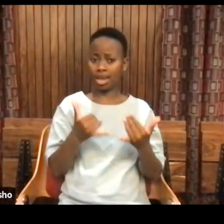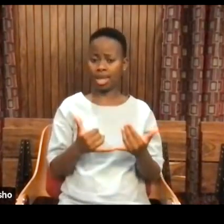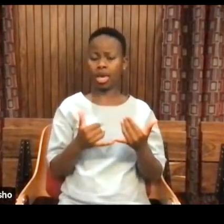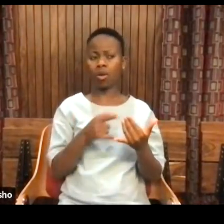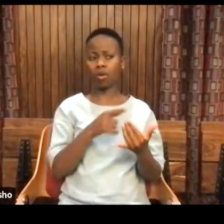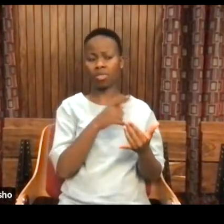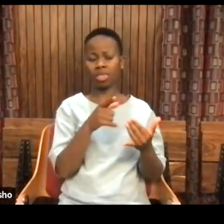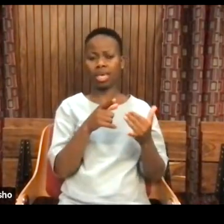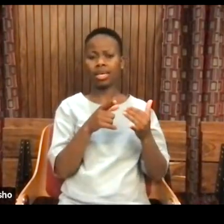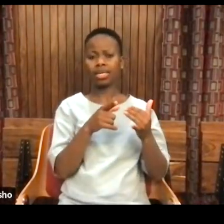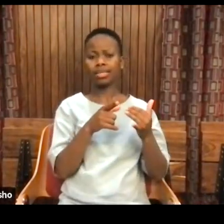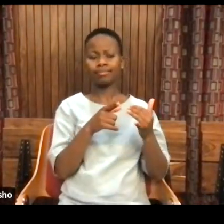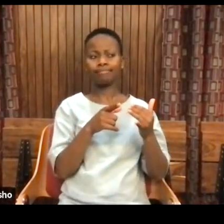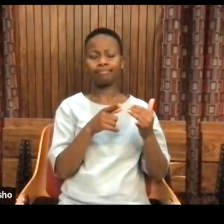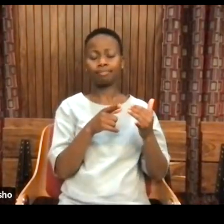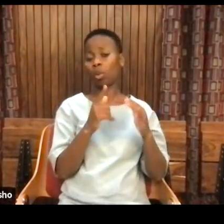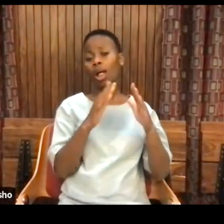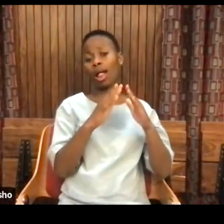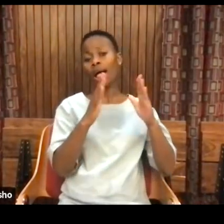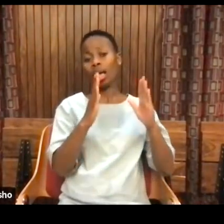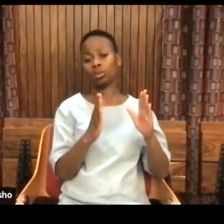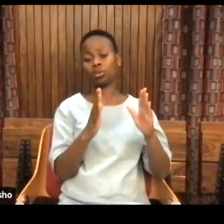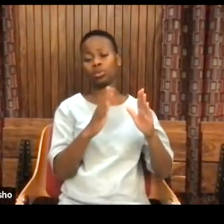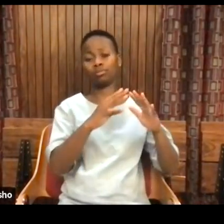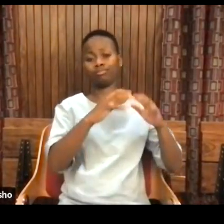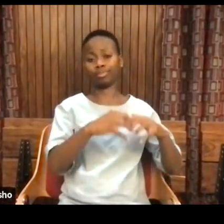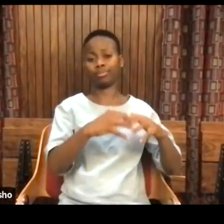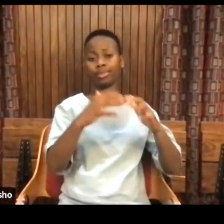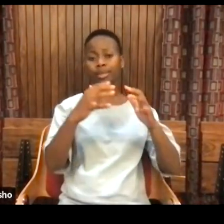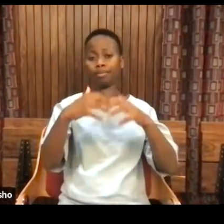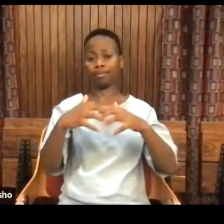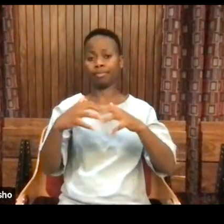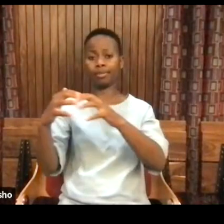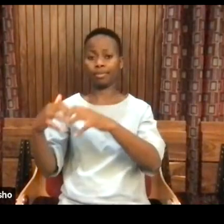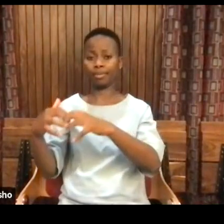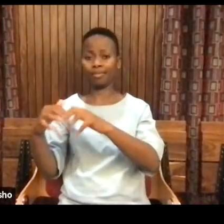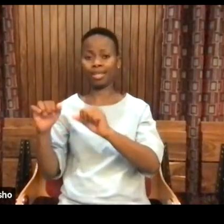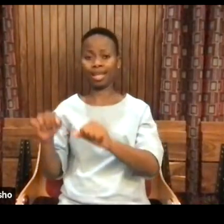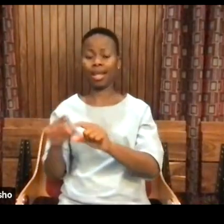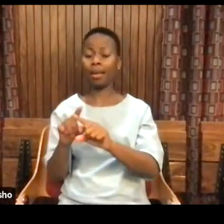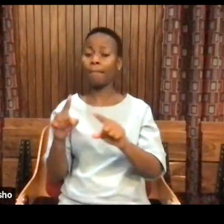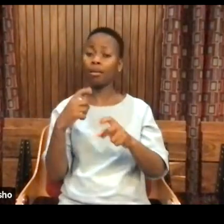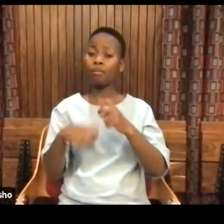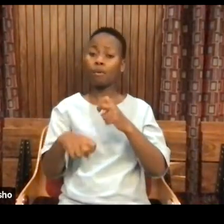But one problem with tearing down houses is fine, you now make everybody homeless.